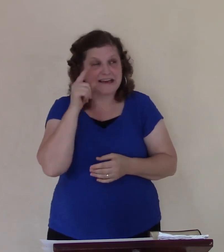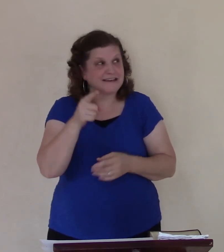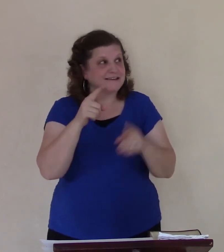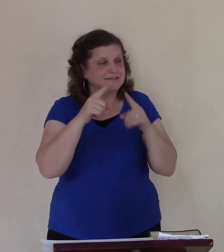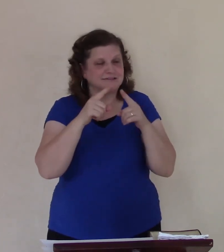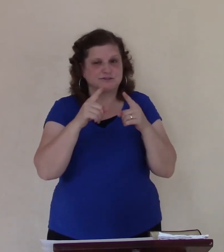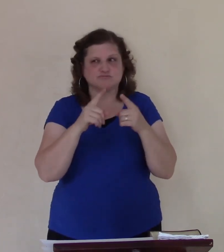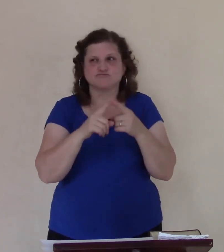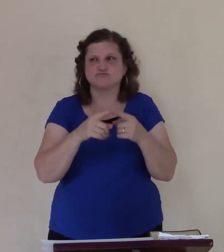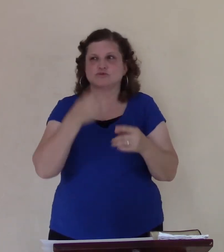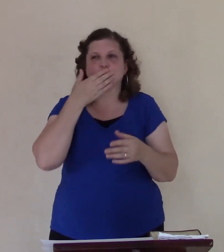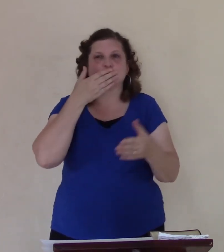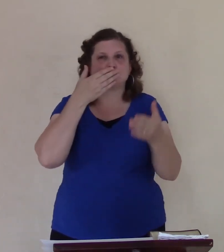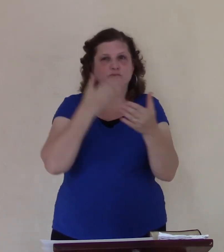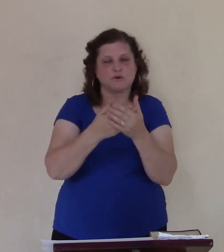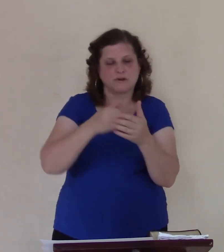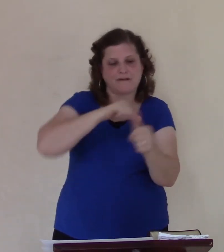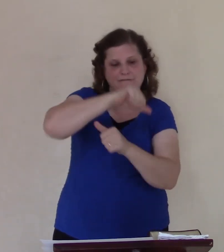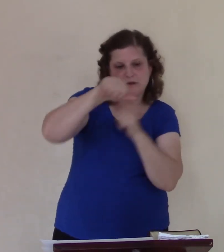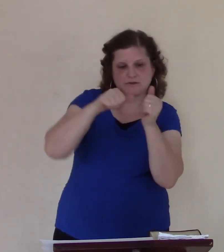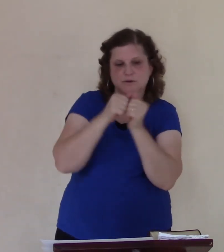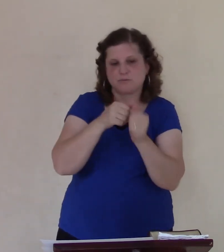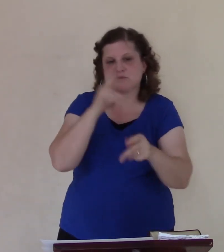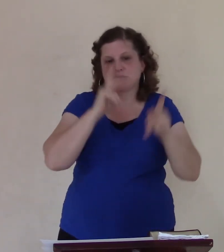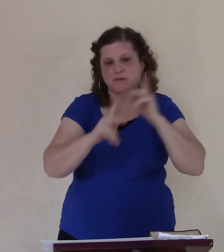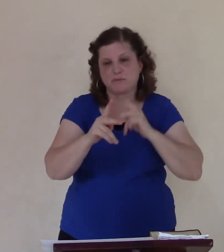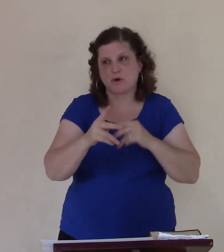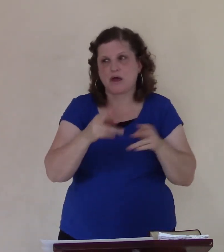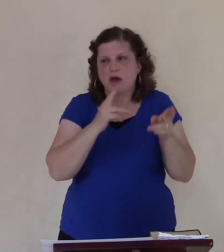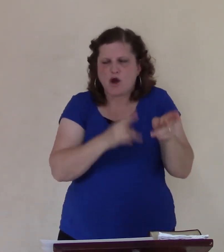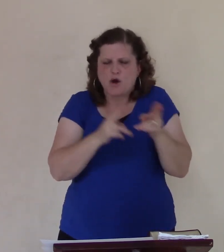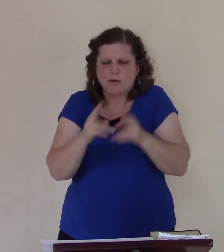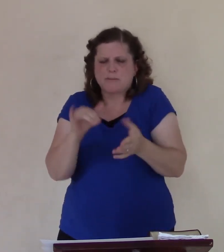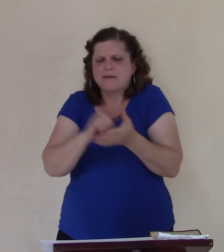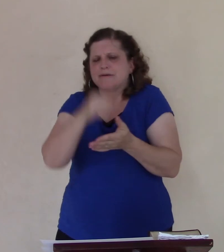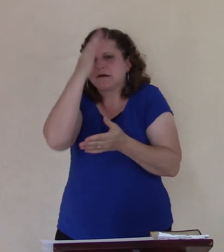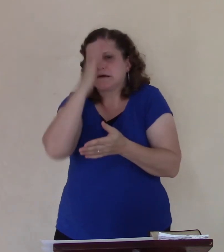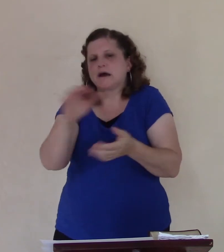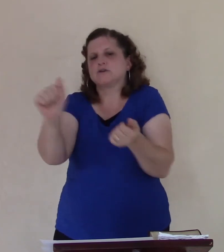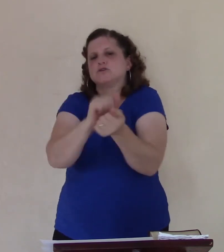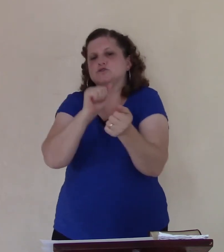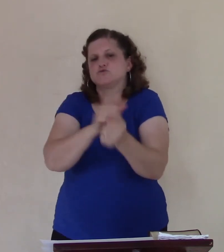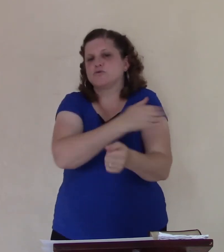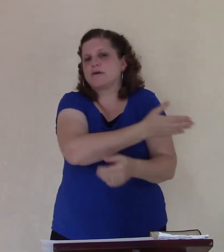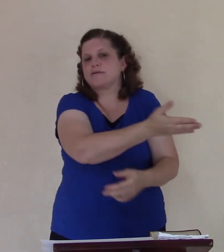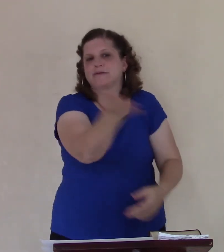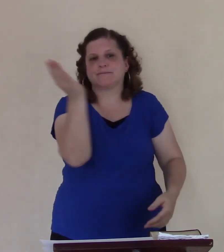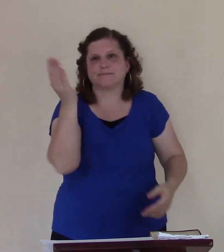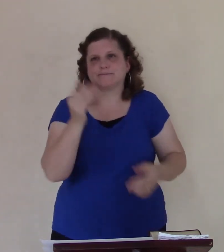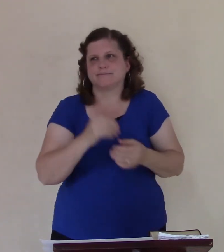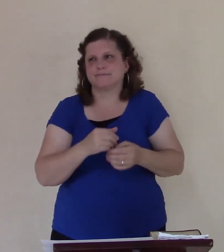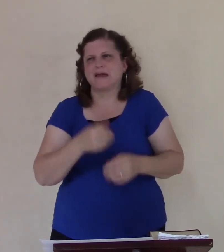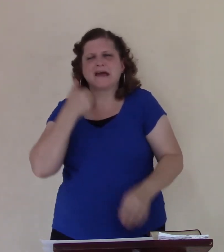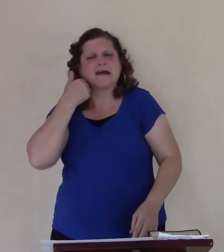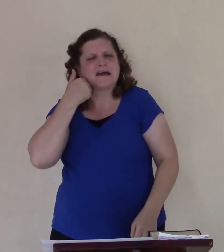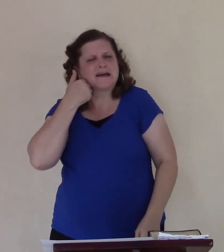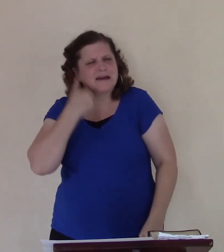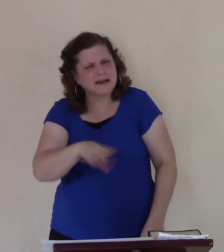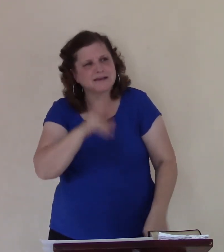and he is hoping that maybe God will destroy them. He still hates the people. He still looks down